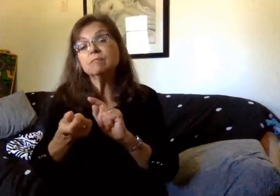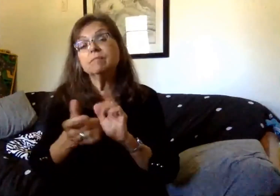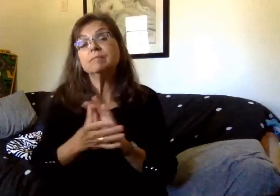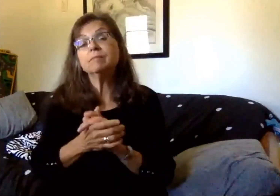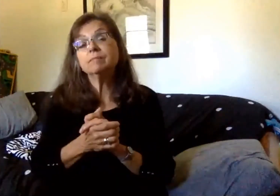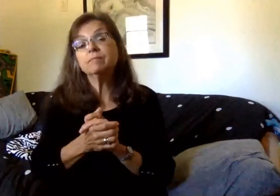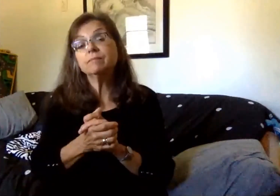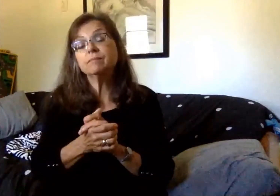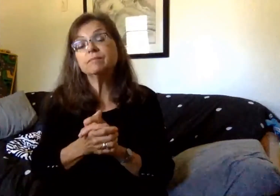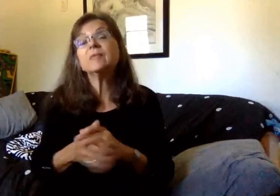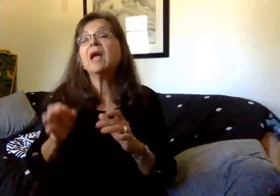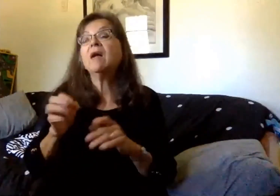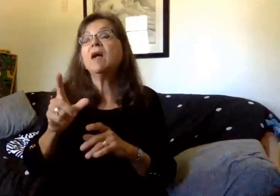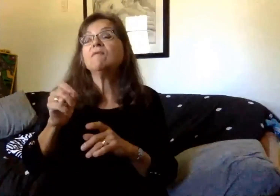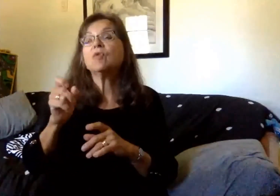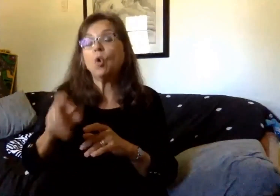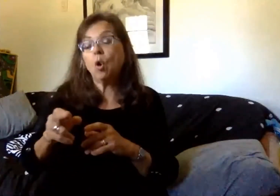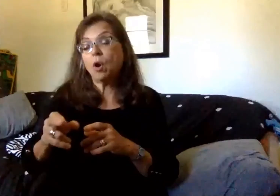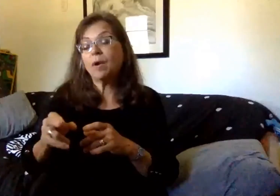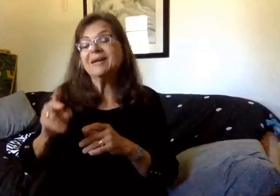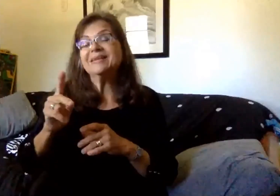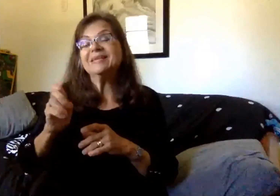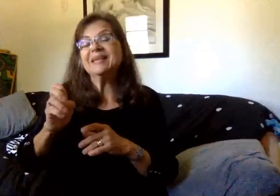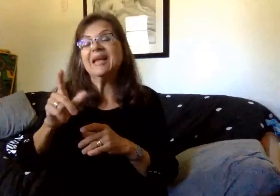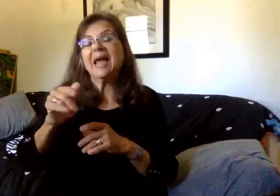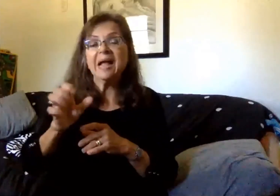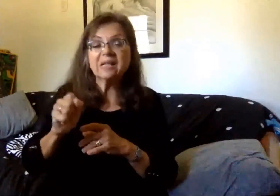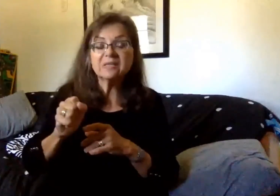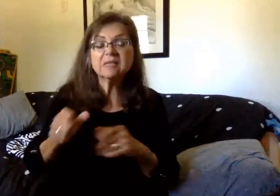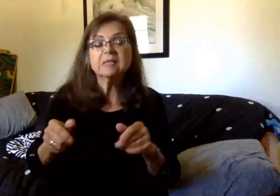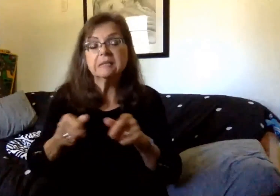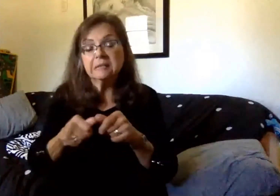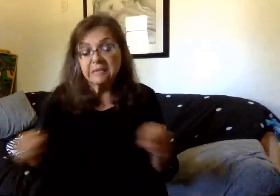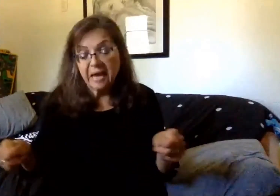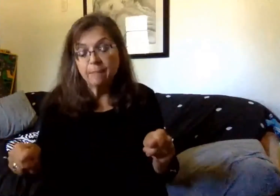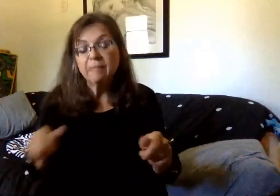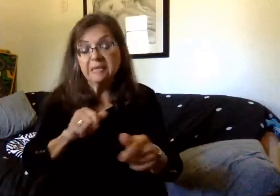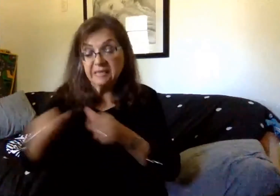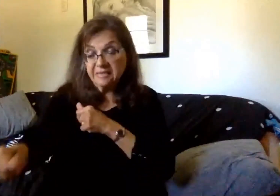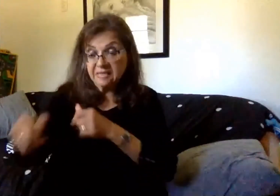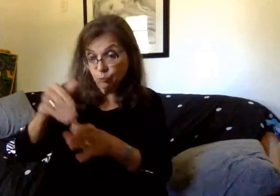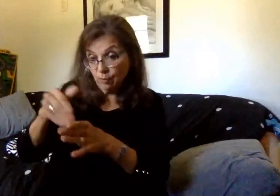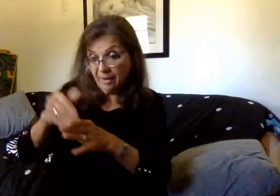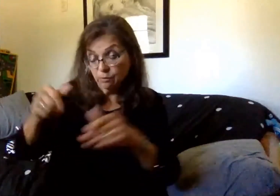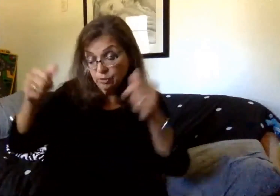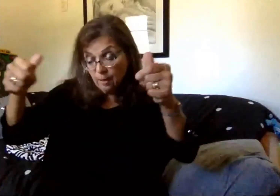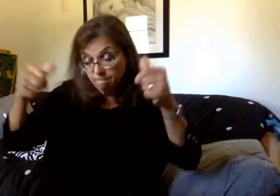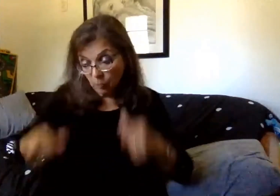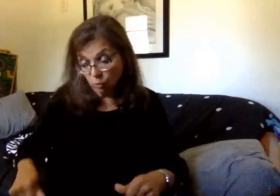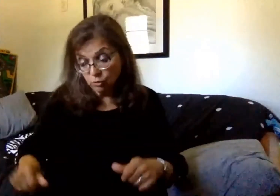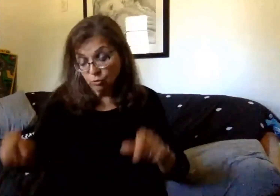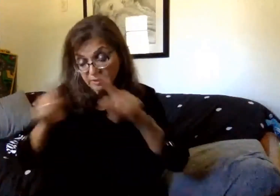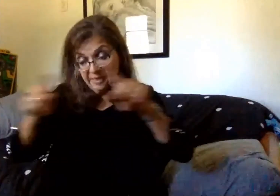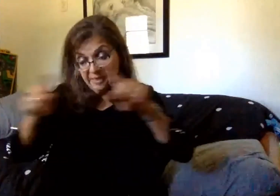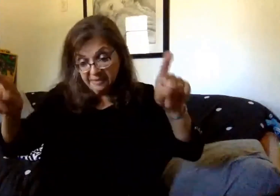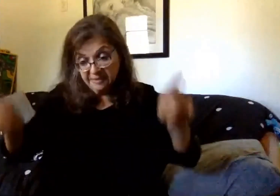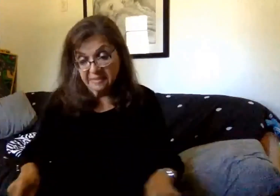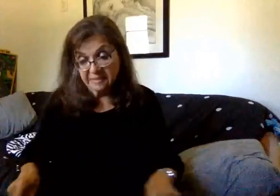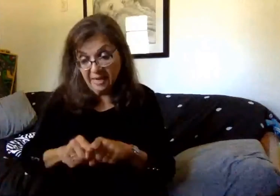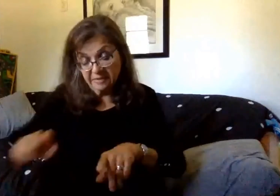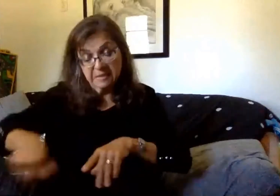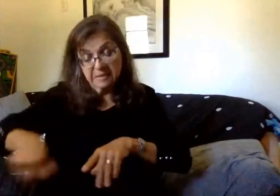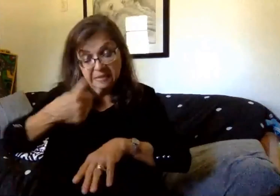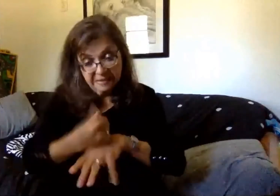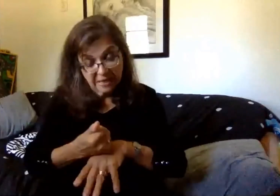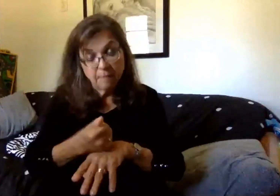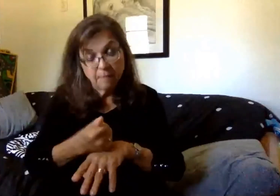Floor decals with arrows, bright tape, and distance reminders, along with posters and signage, will be placed throughout our buildings to guide travel